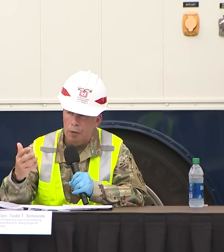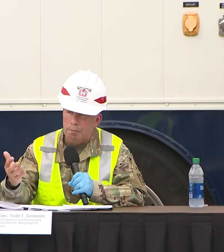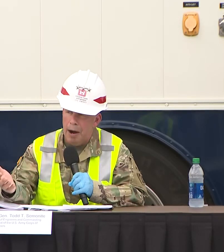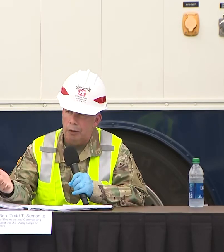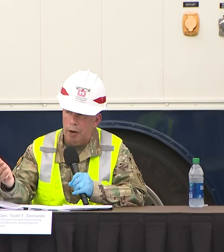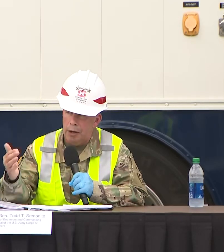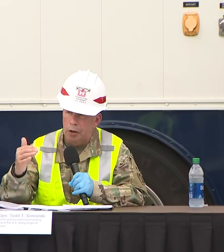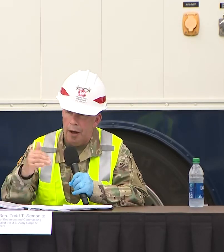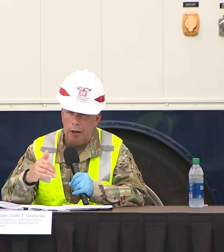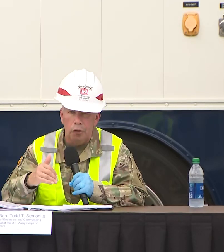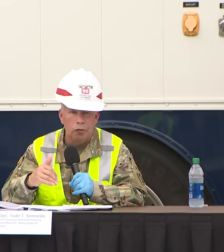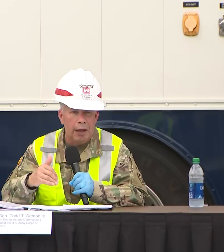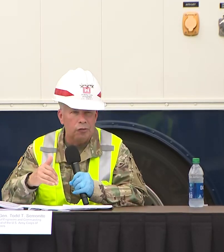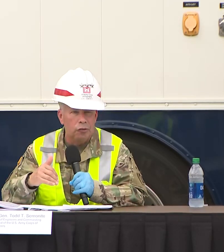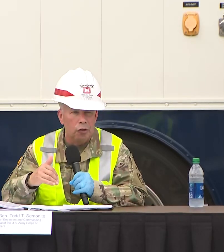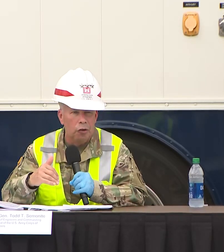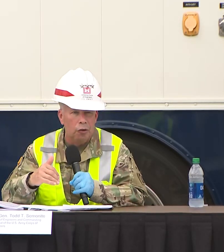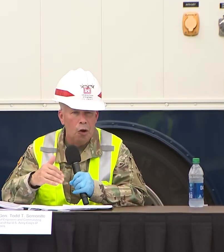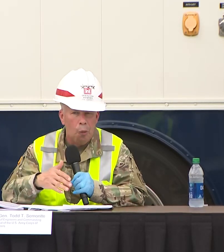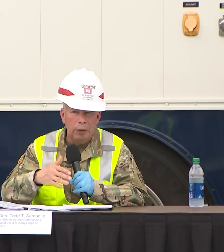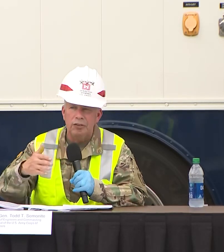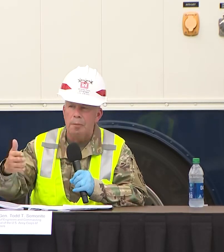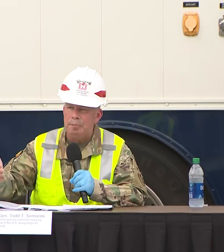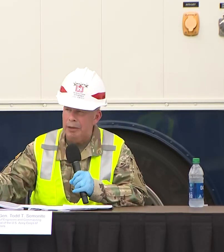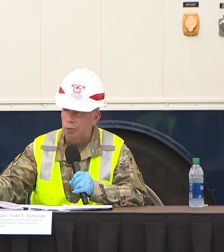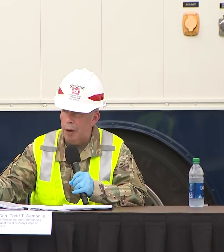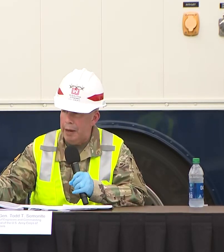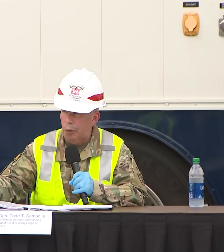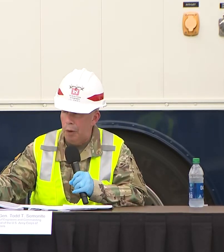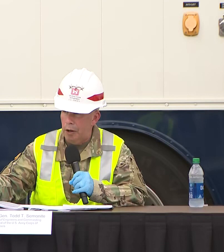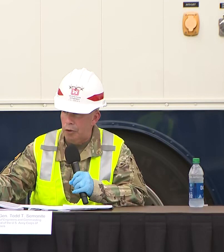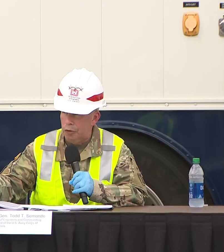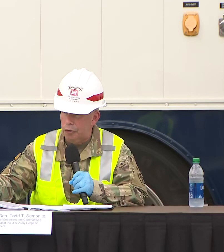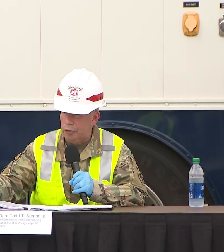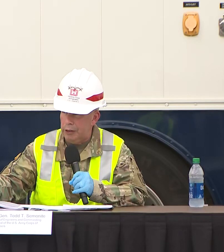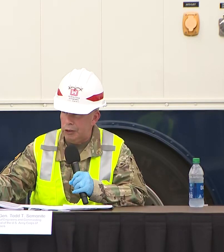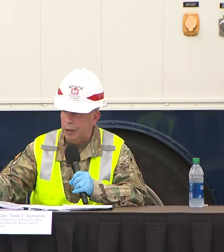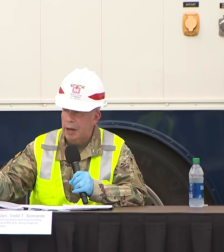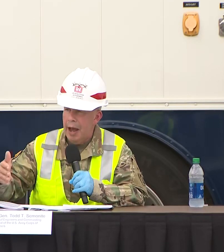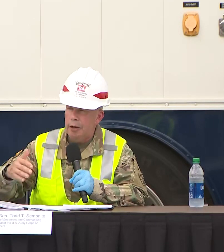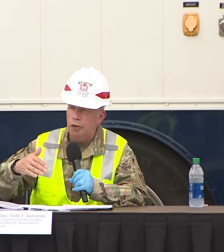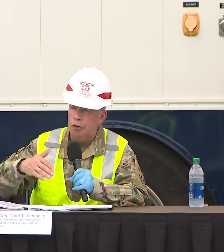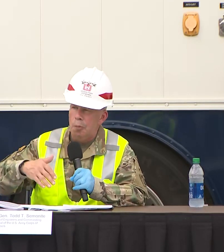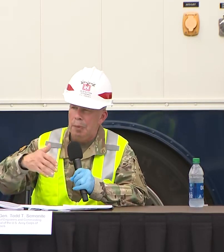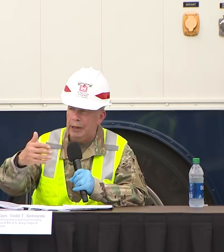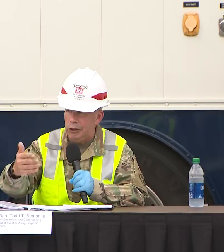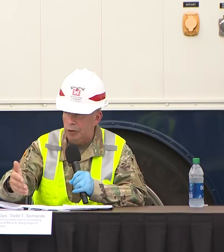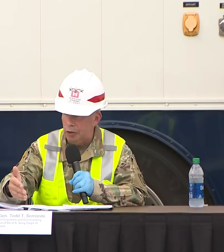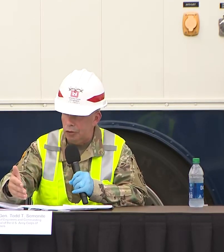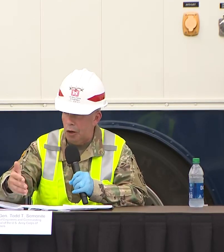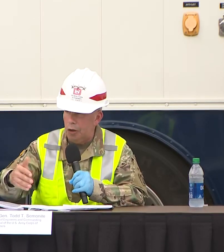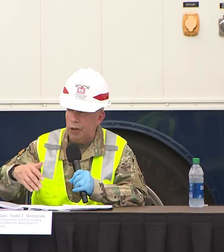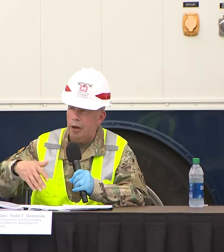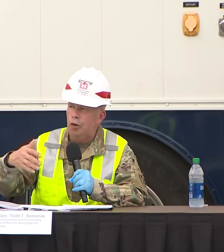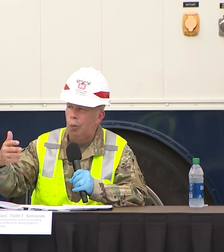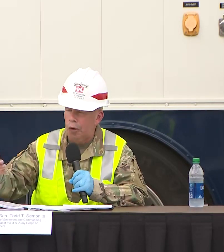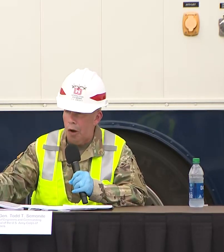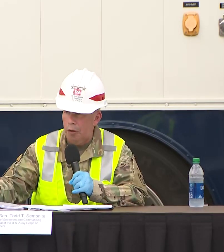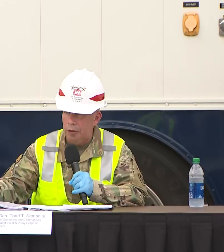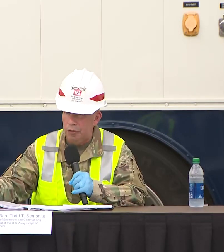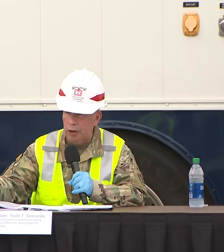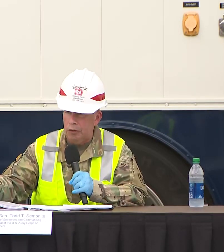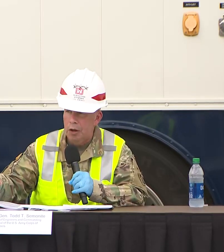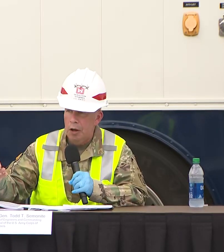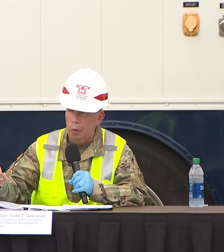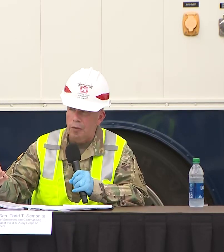out we've migrated a lot of those lessons learned what's the best way to run a nurse's station how do you do patient discharge how do you